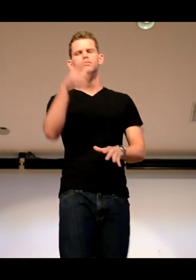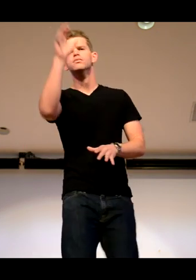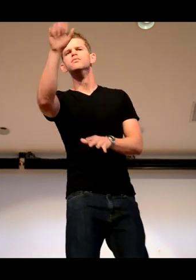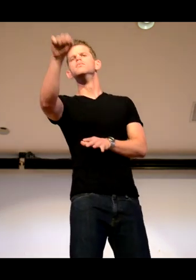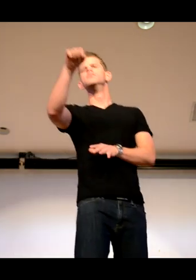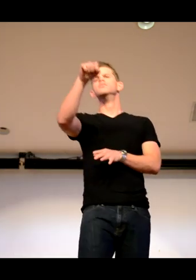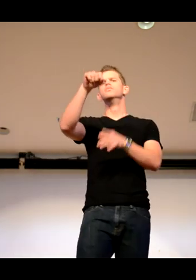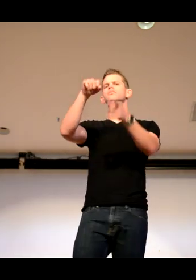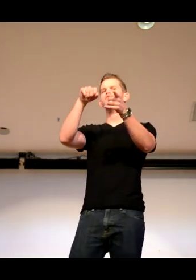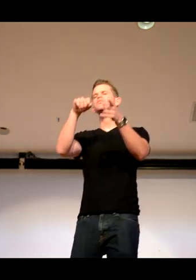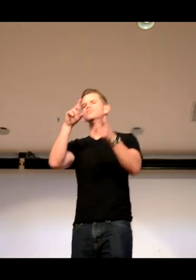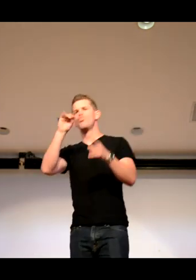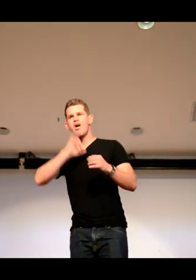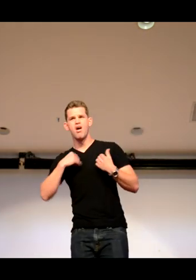Okay, do you have any brothers and sisters?